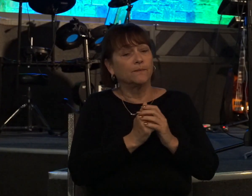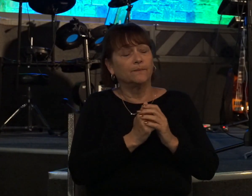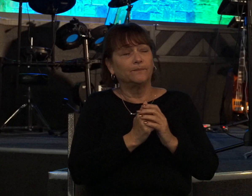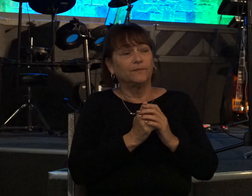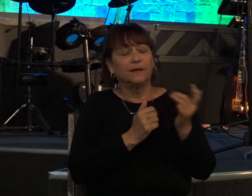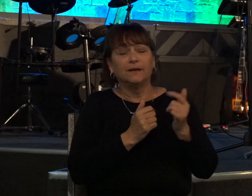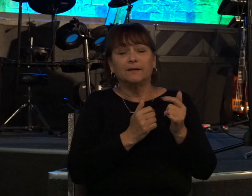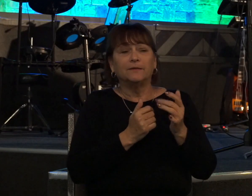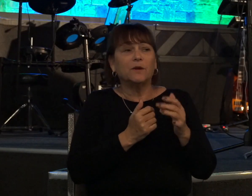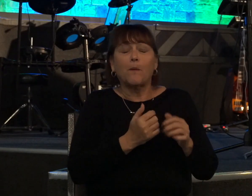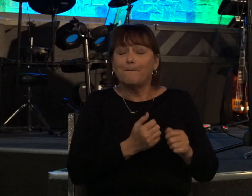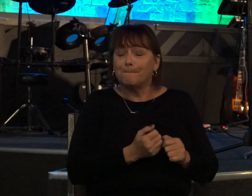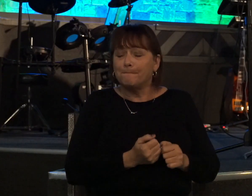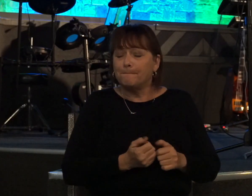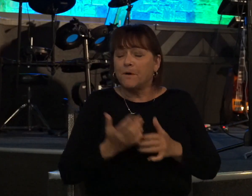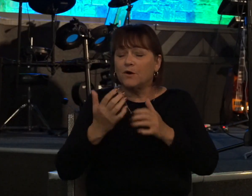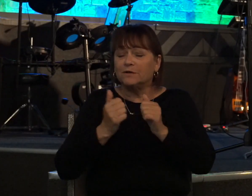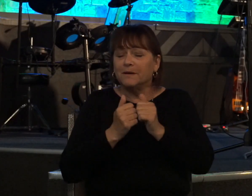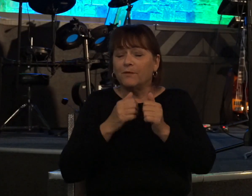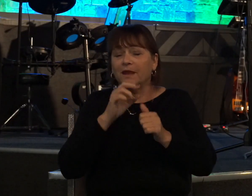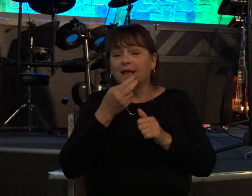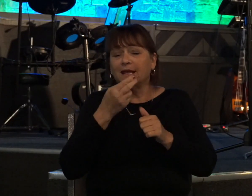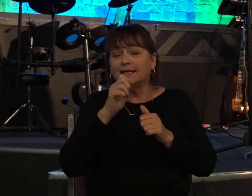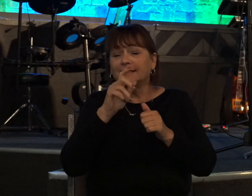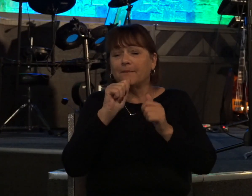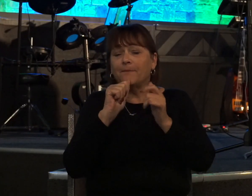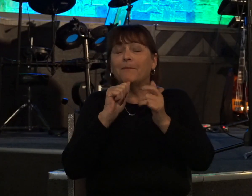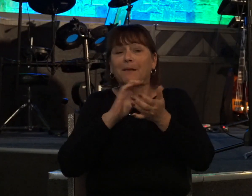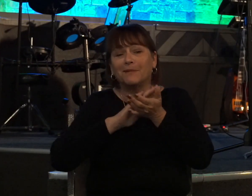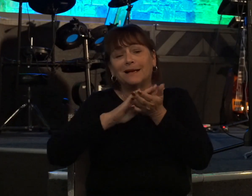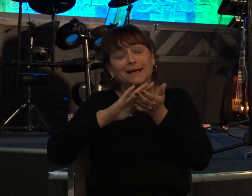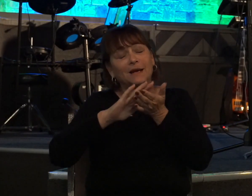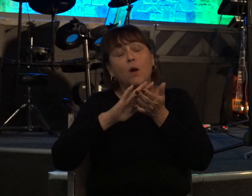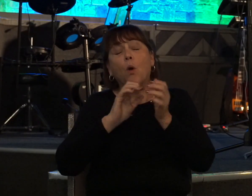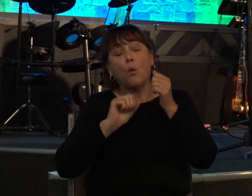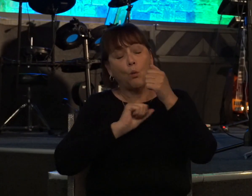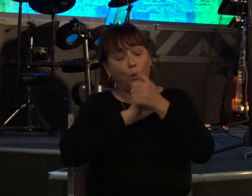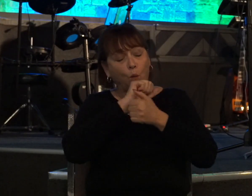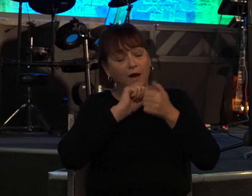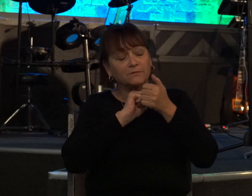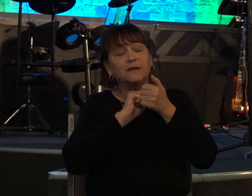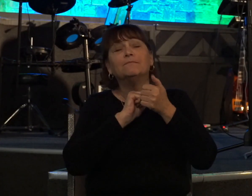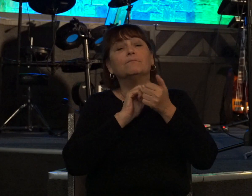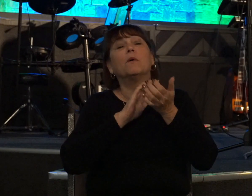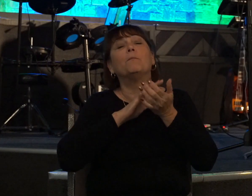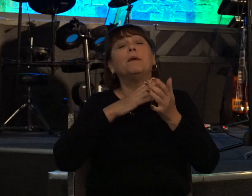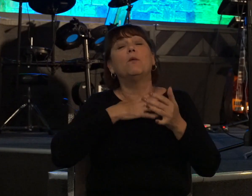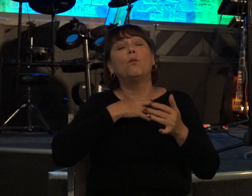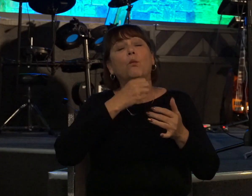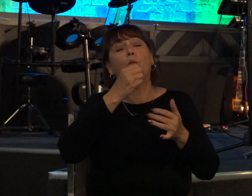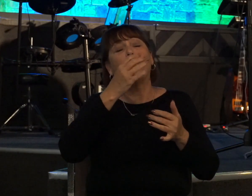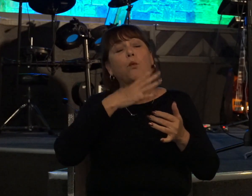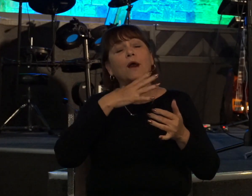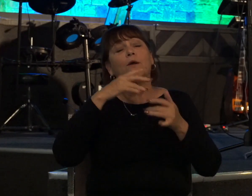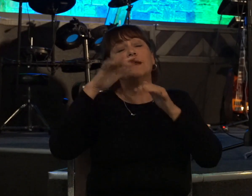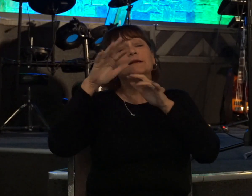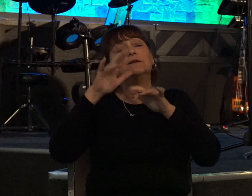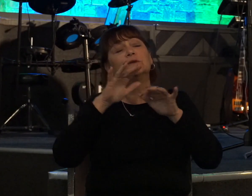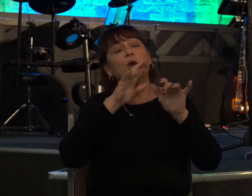hyssop and I shall be clean wash me and I shall be whiter than snow make me hear